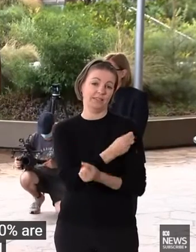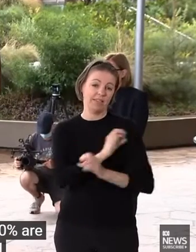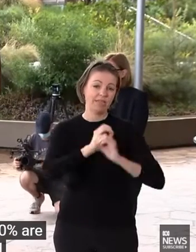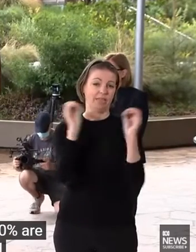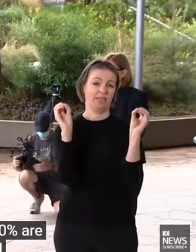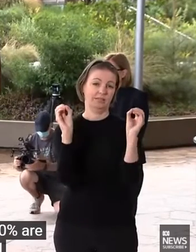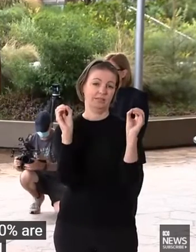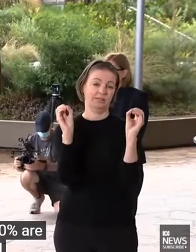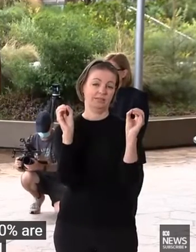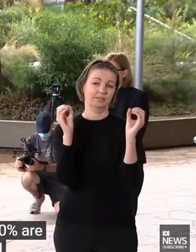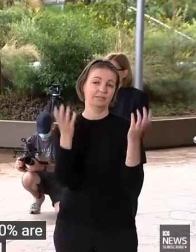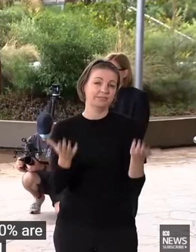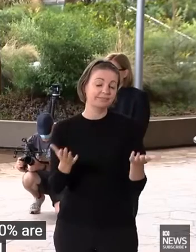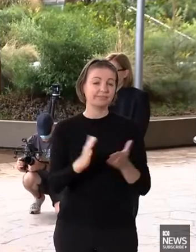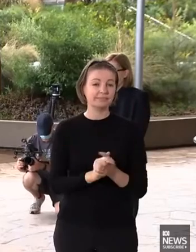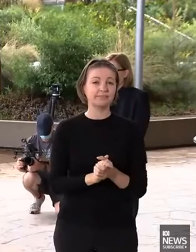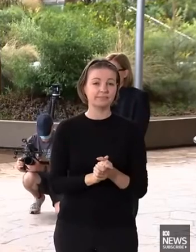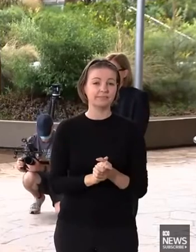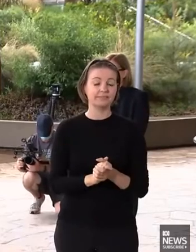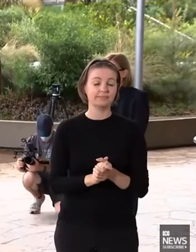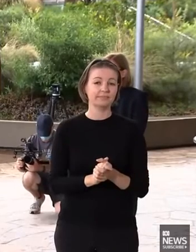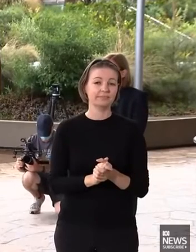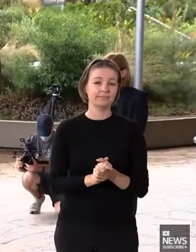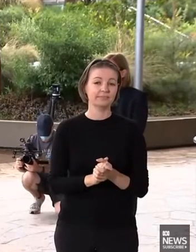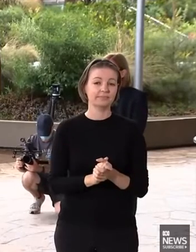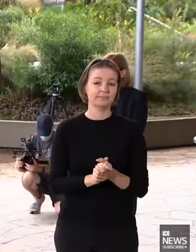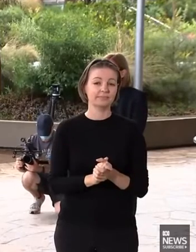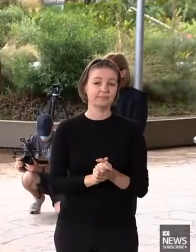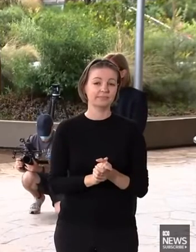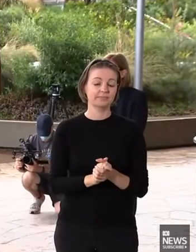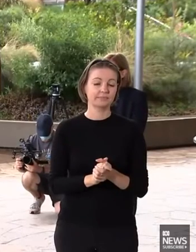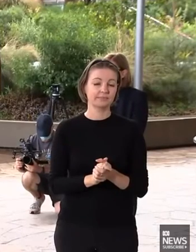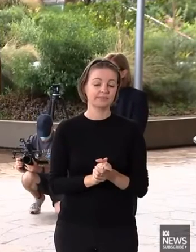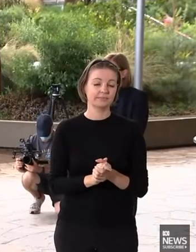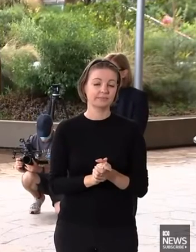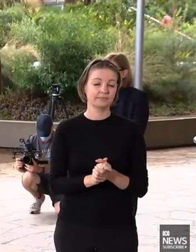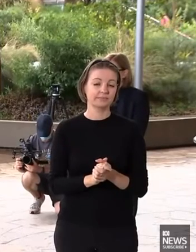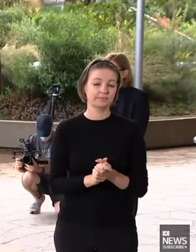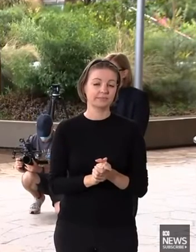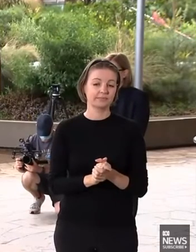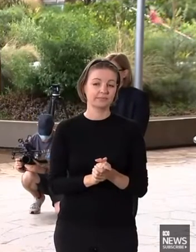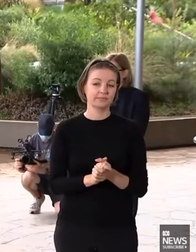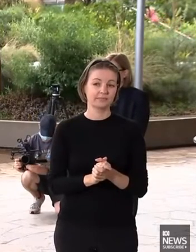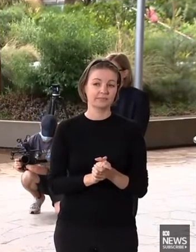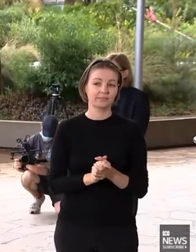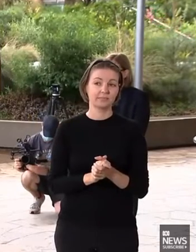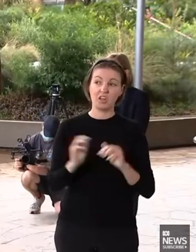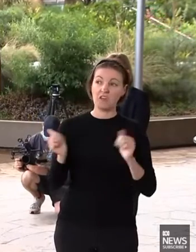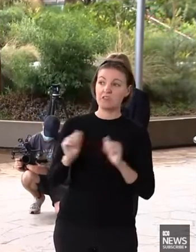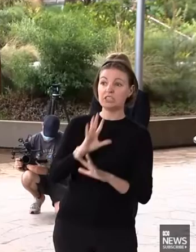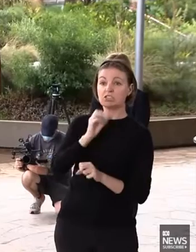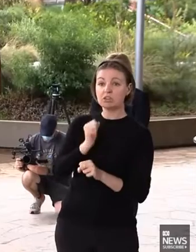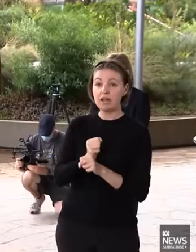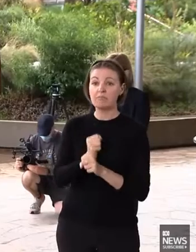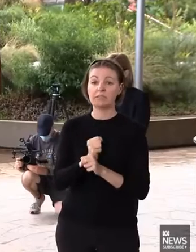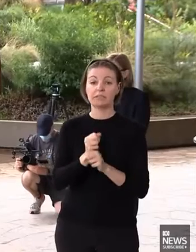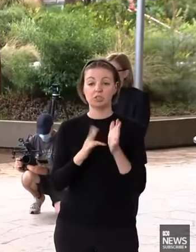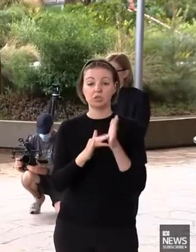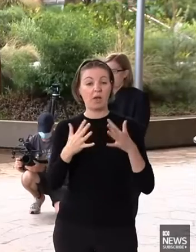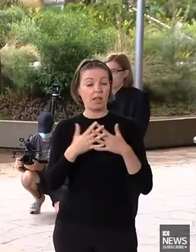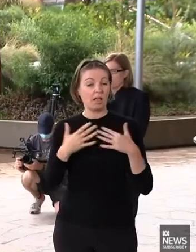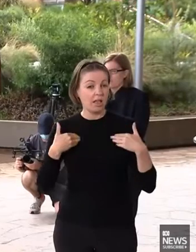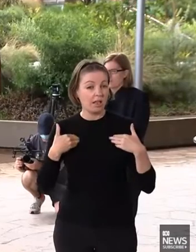That's the message. There is, in addition to those measures that the government and Dr Chant and the entire health team